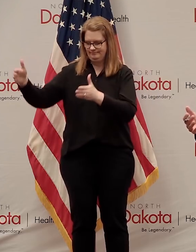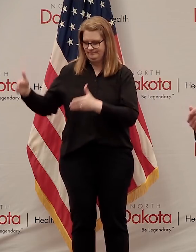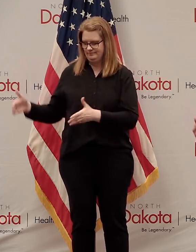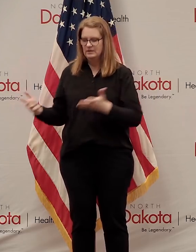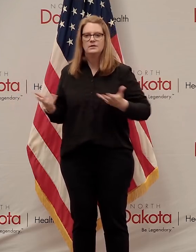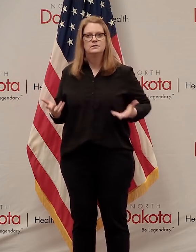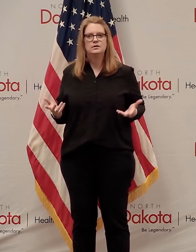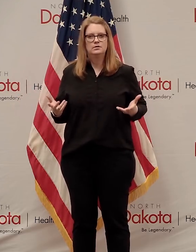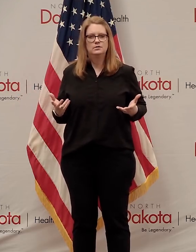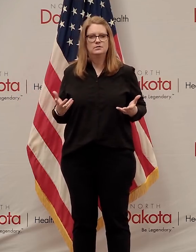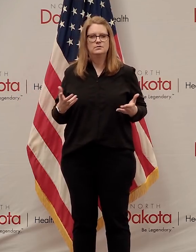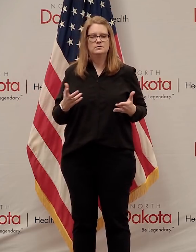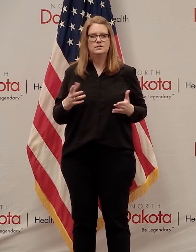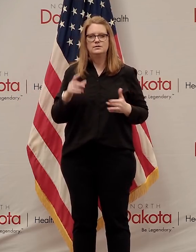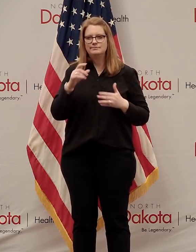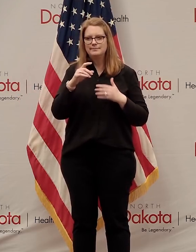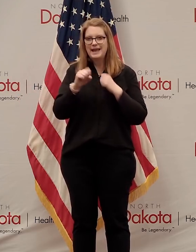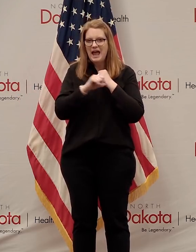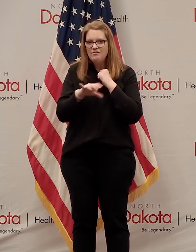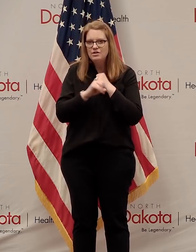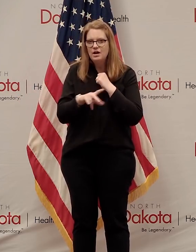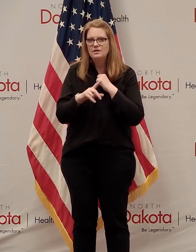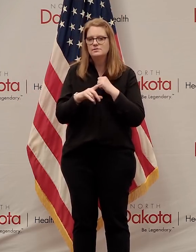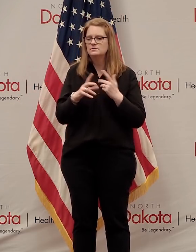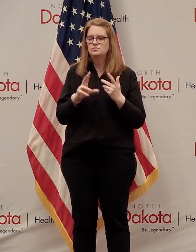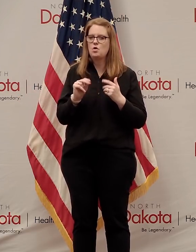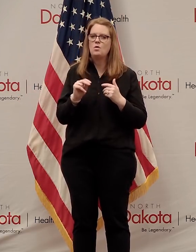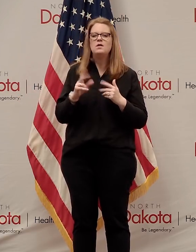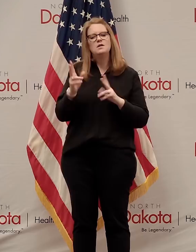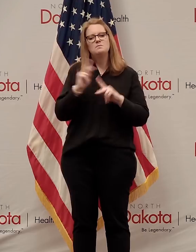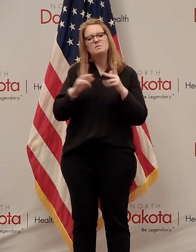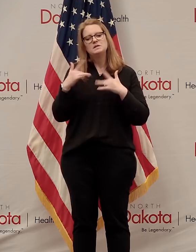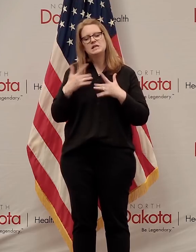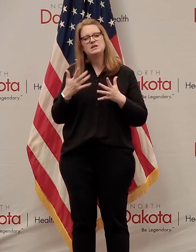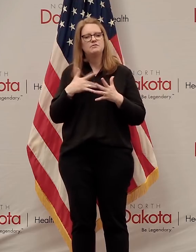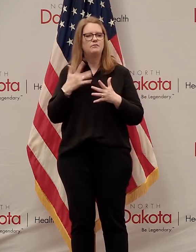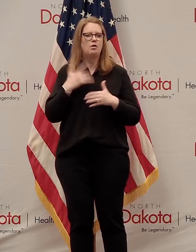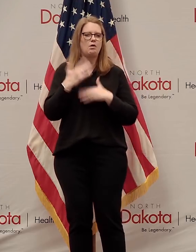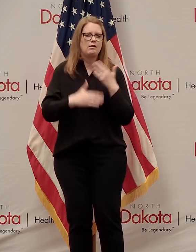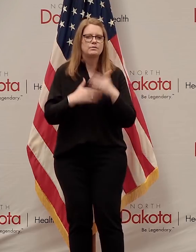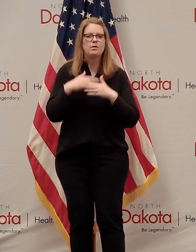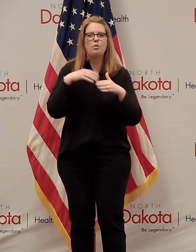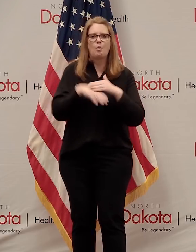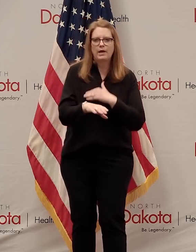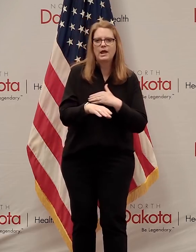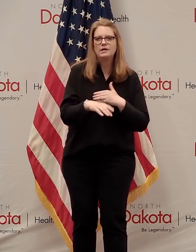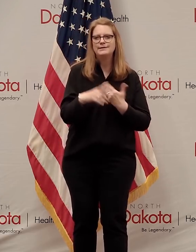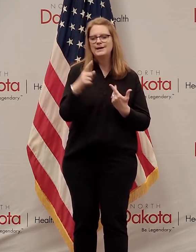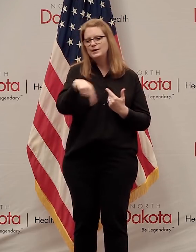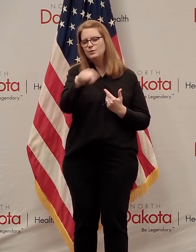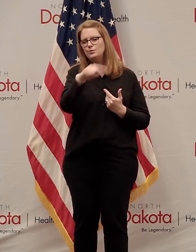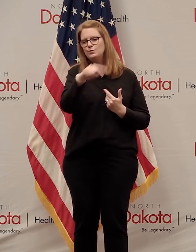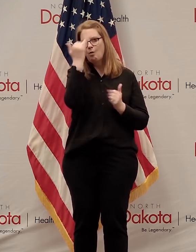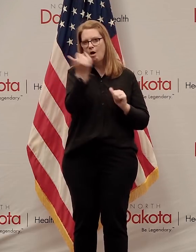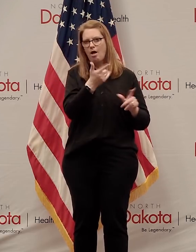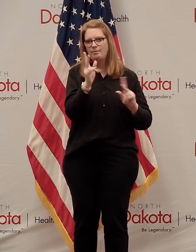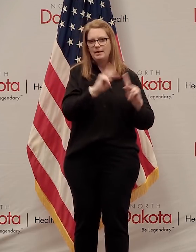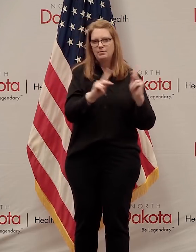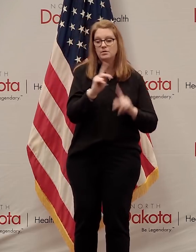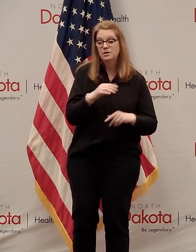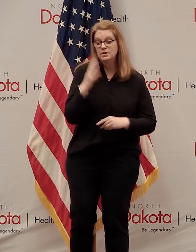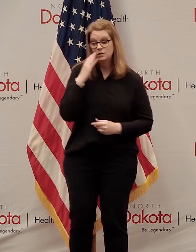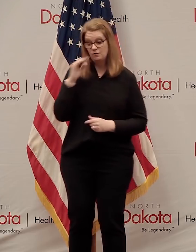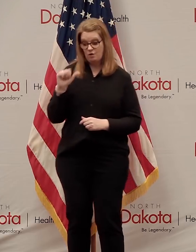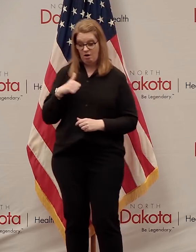feel comfortable and confident that they can go in to an establishment and that they're not taking a health risk. For